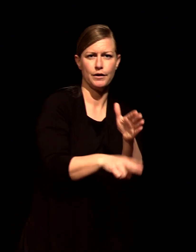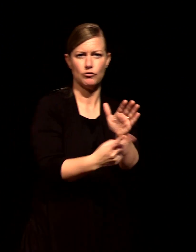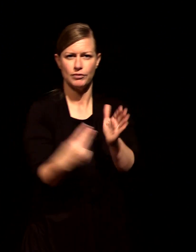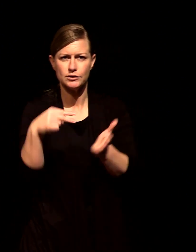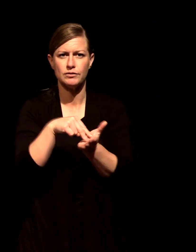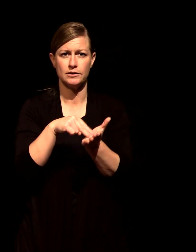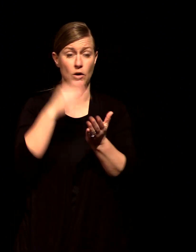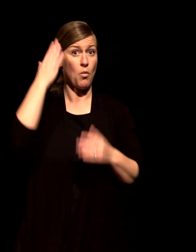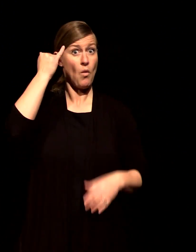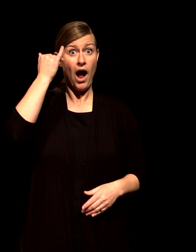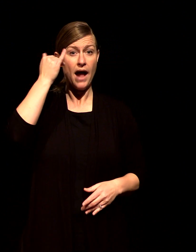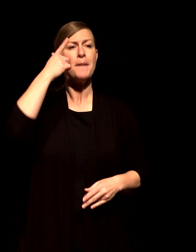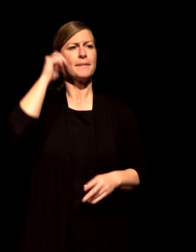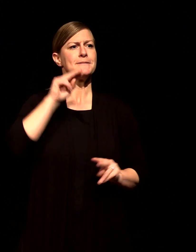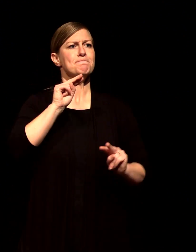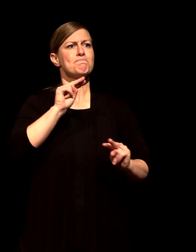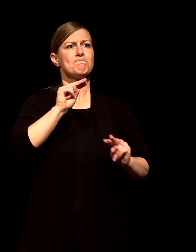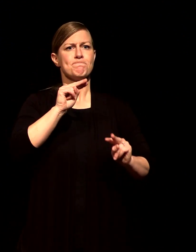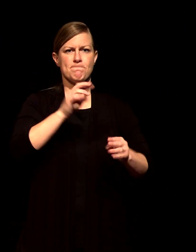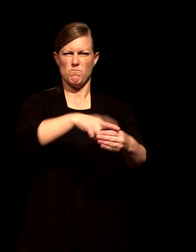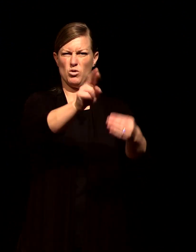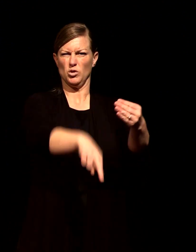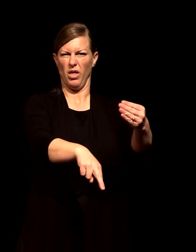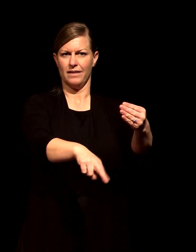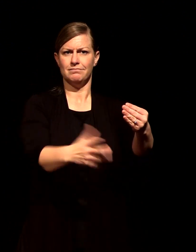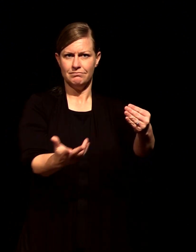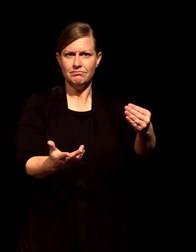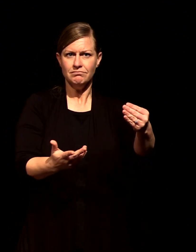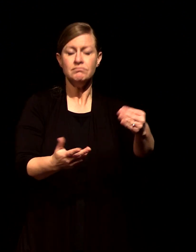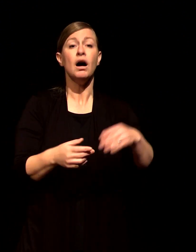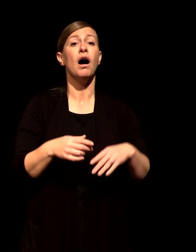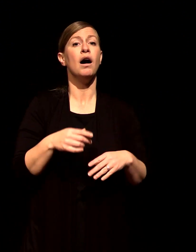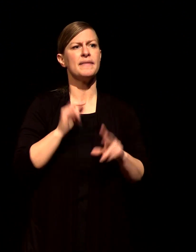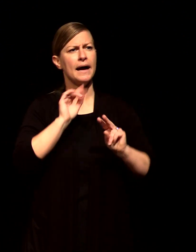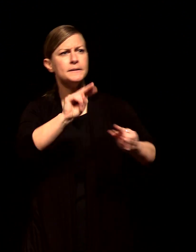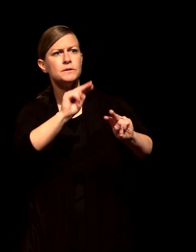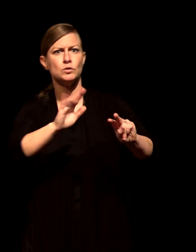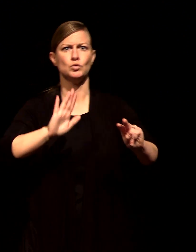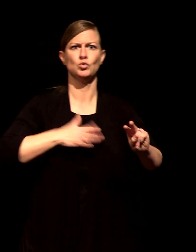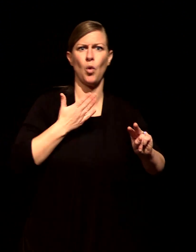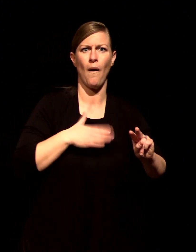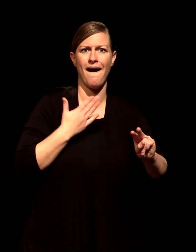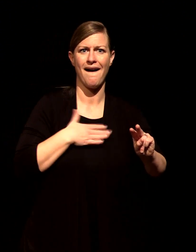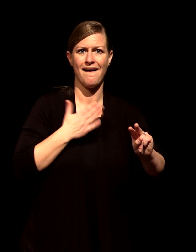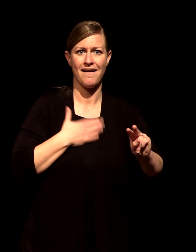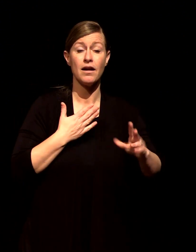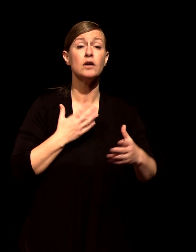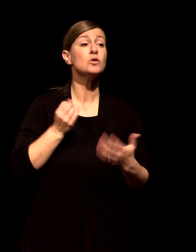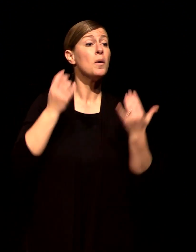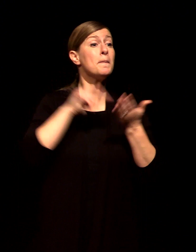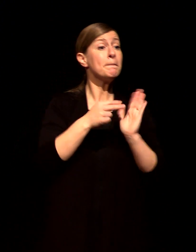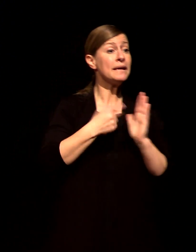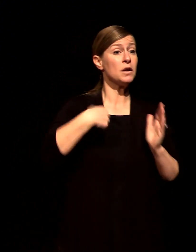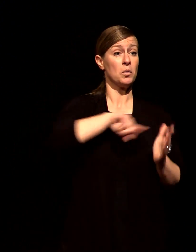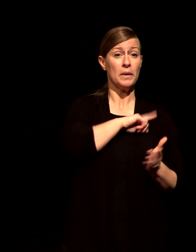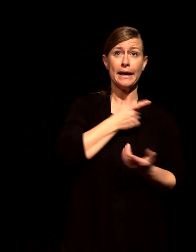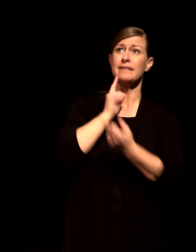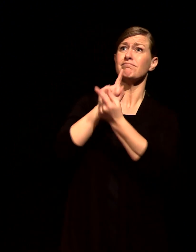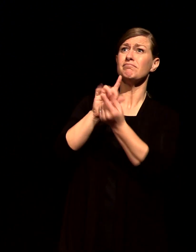to Jesus with our sin and with our brokenness to see to receive forgiveness we're going along with the deepest